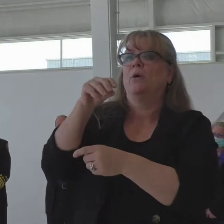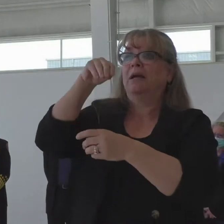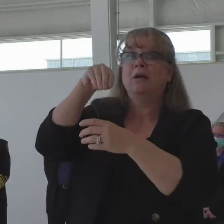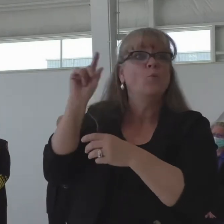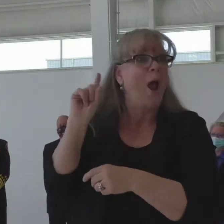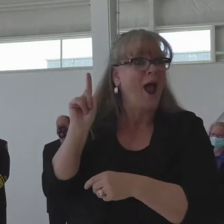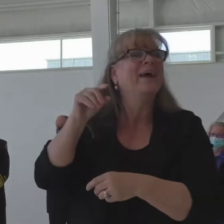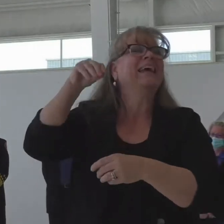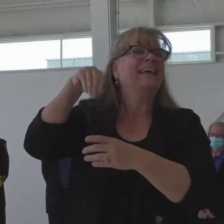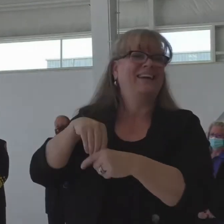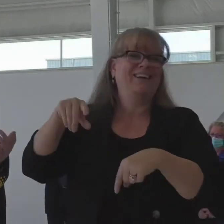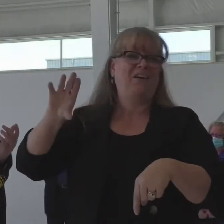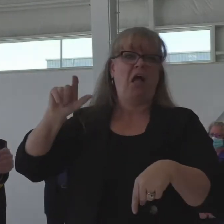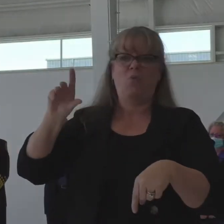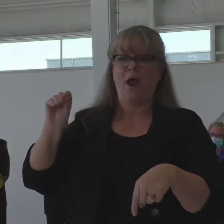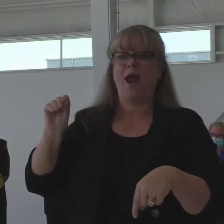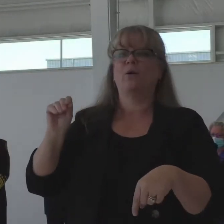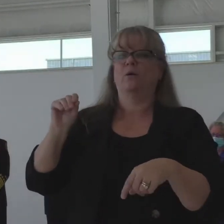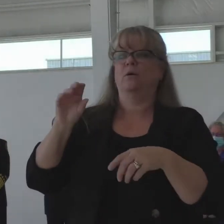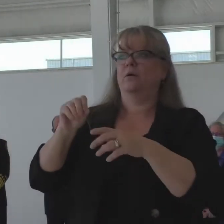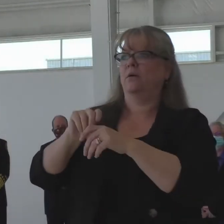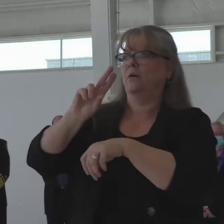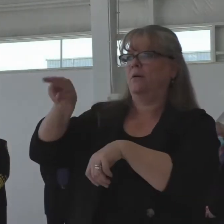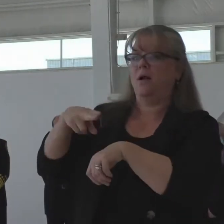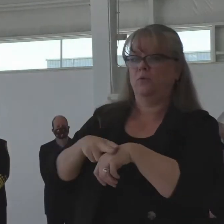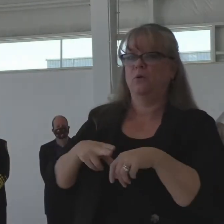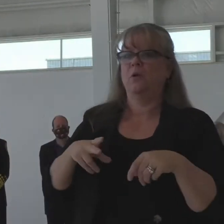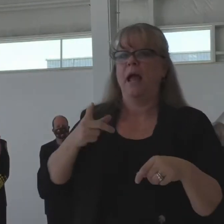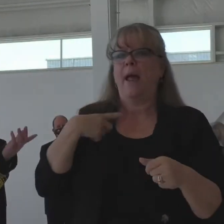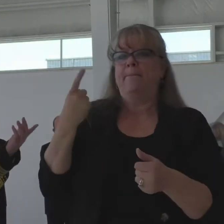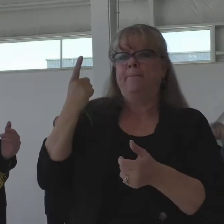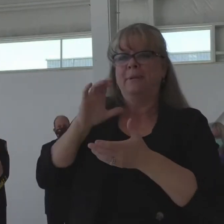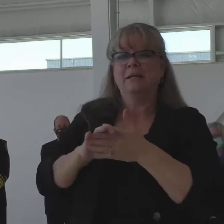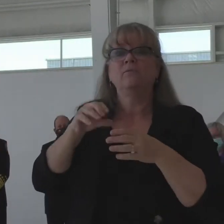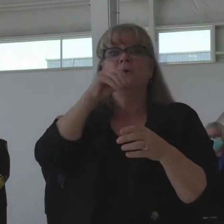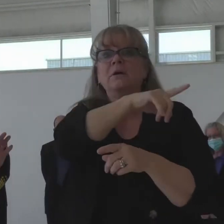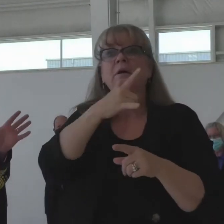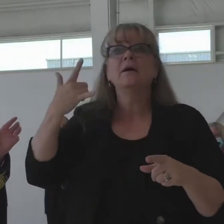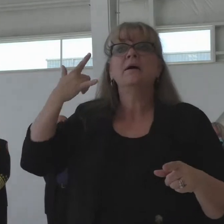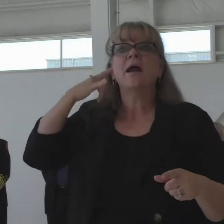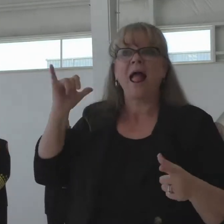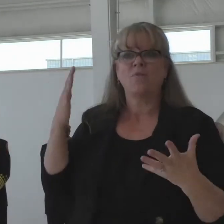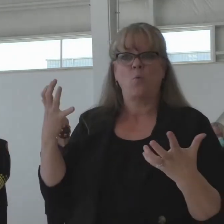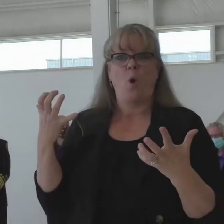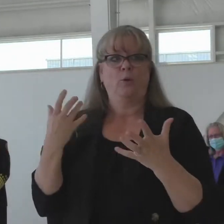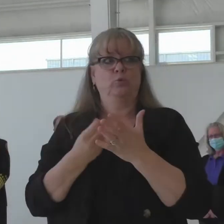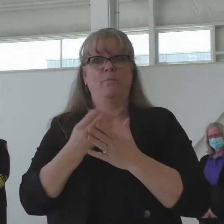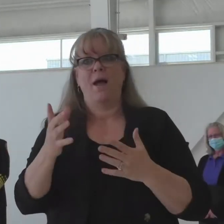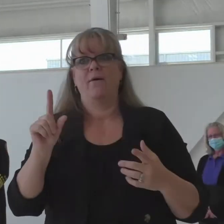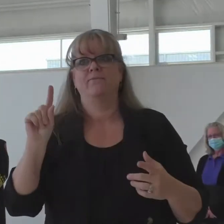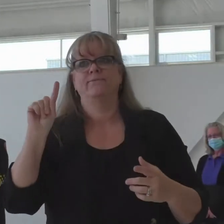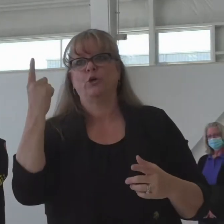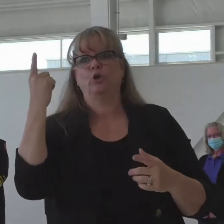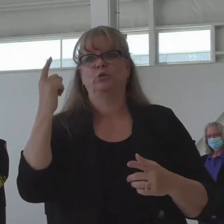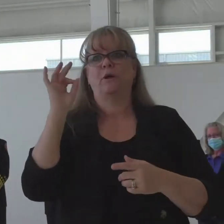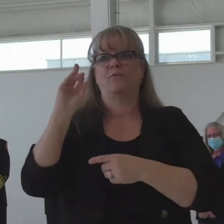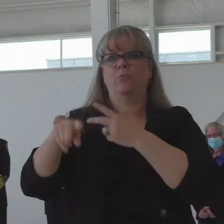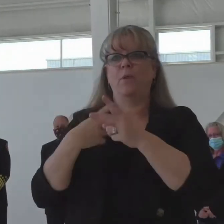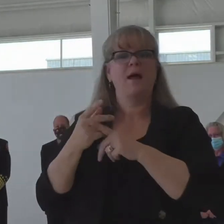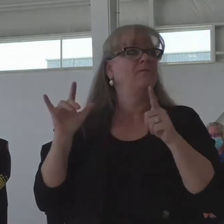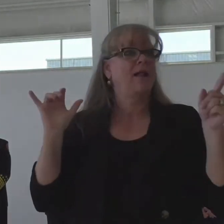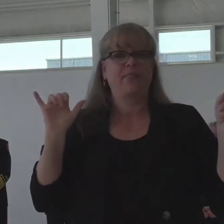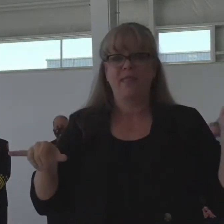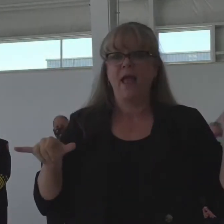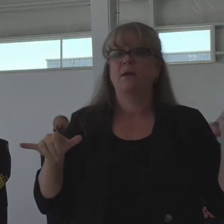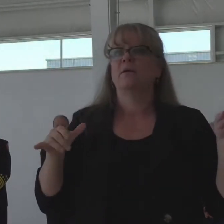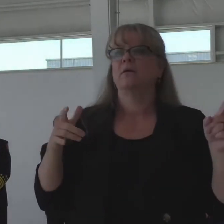nation as it comes to that I believe Cal fire is now on the working on purchasing their first similar type of aircraft because it's proven itself